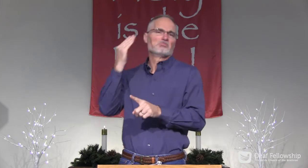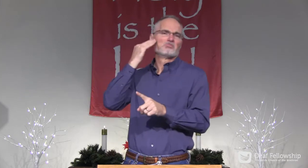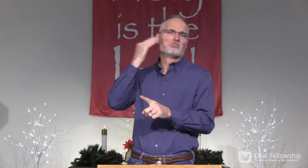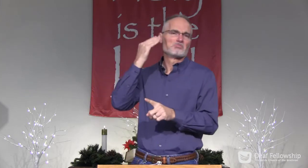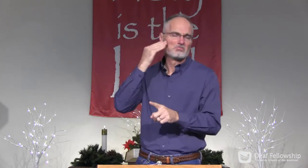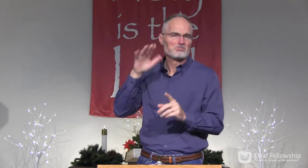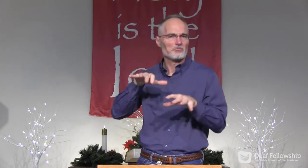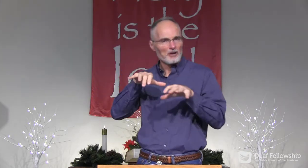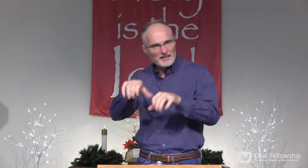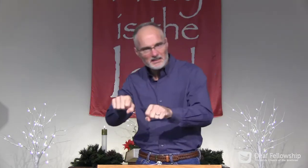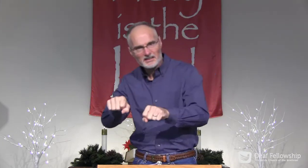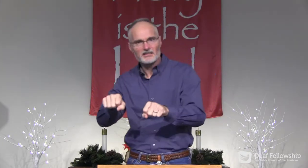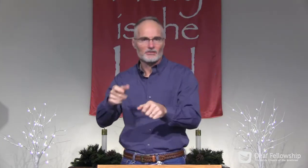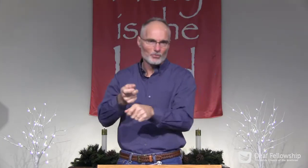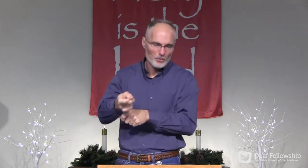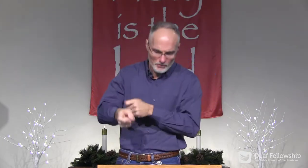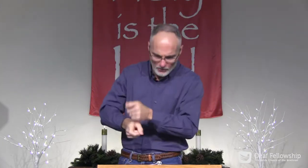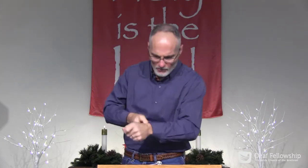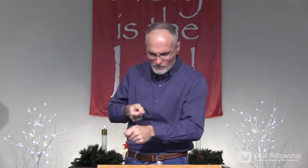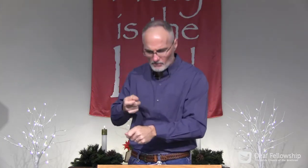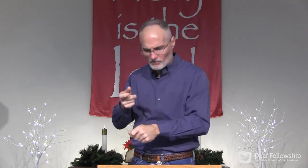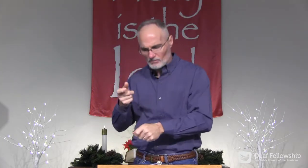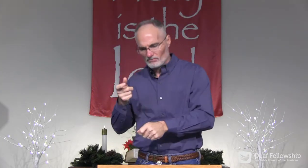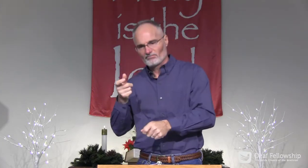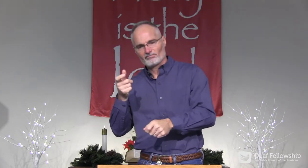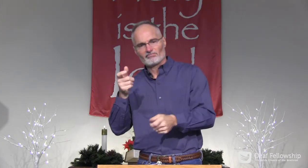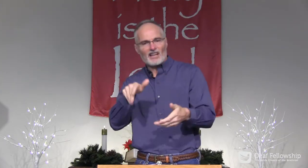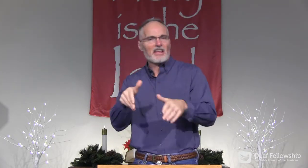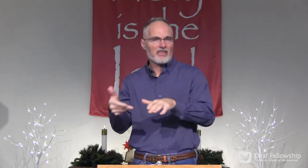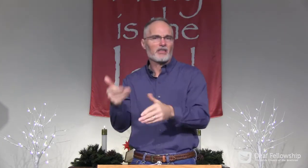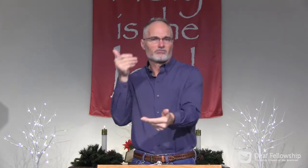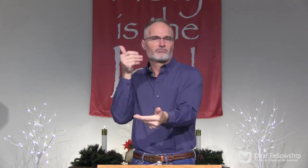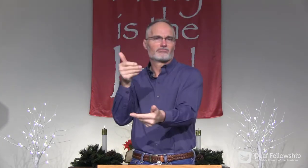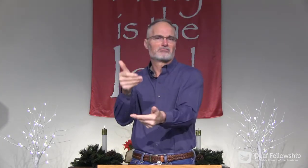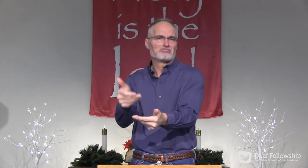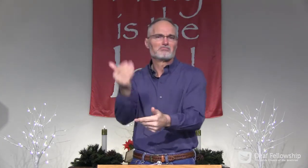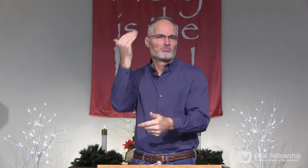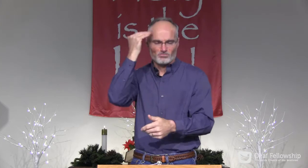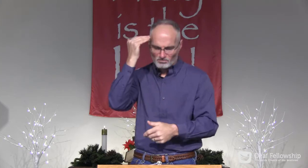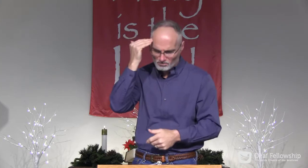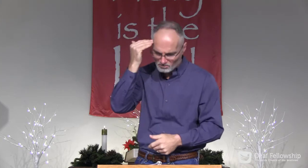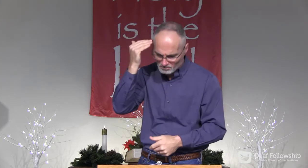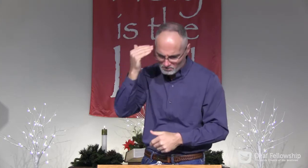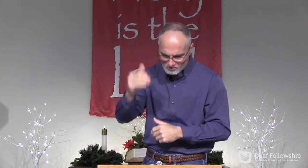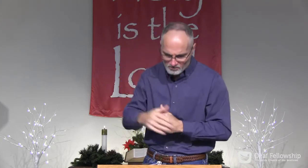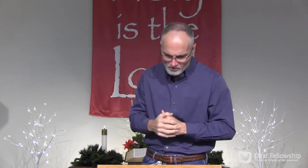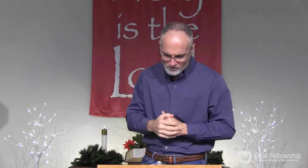last hours here on earth. You know, of course, he had been arrested and persecuted and his death was imminent.